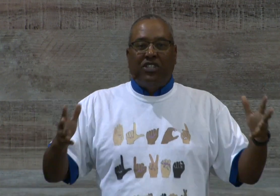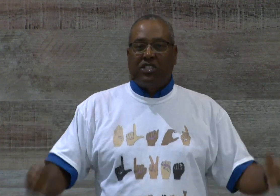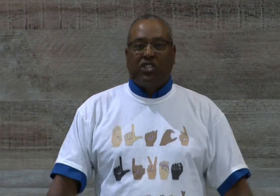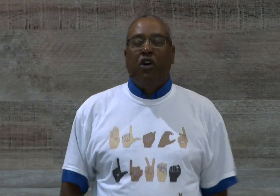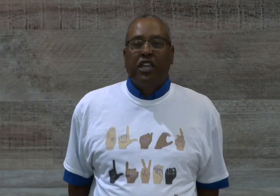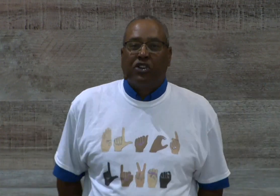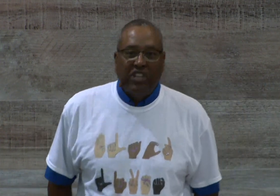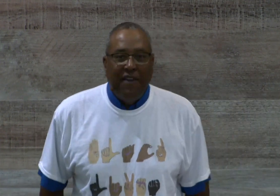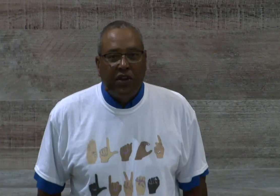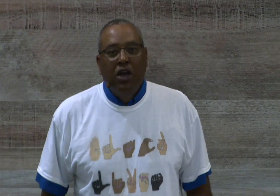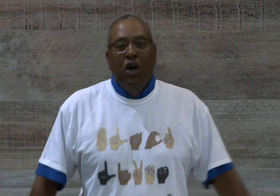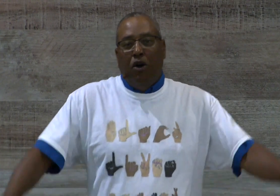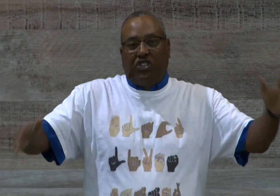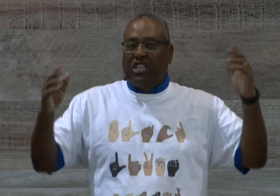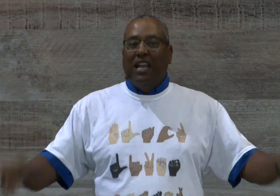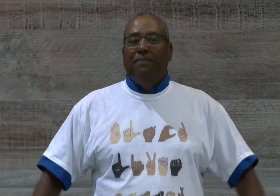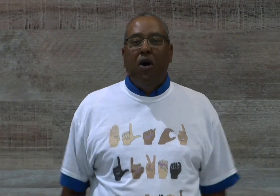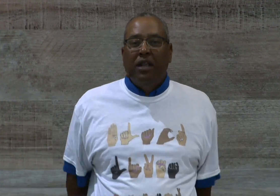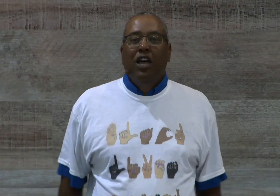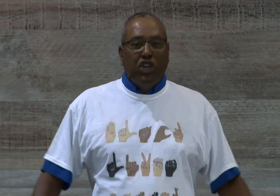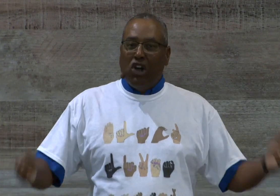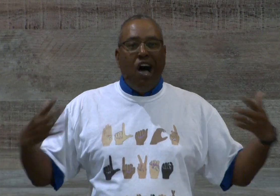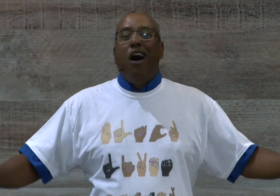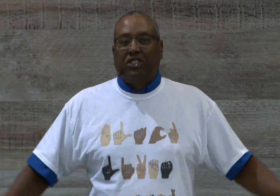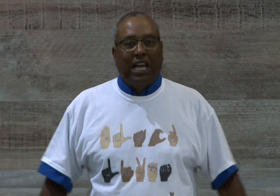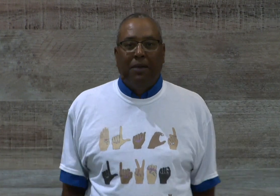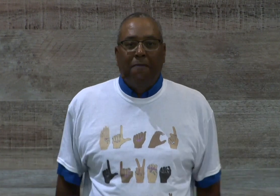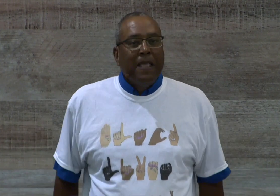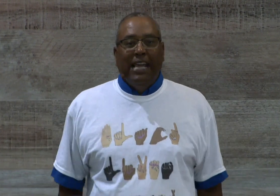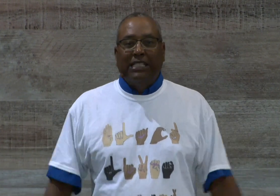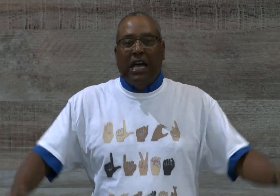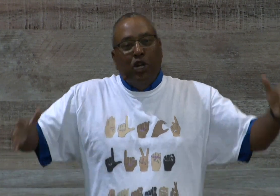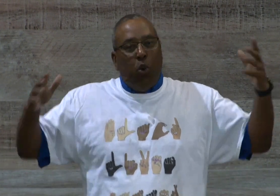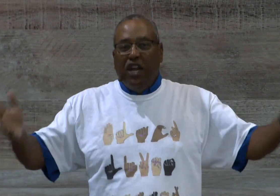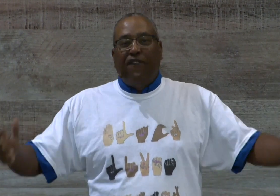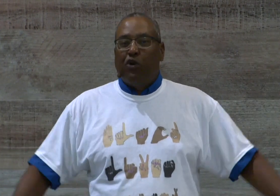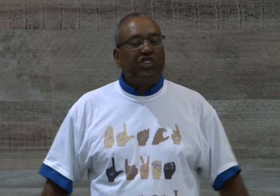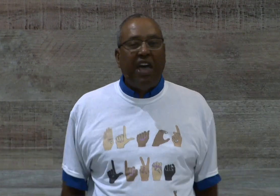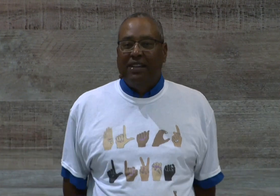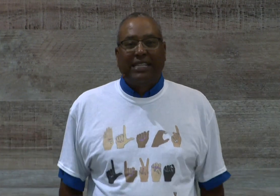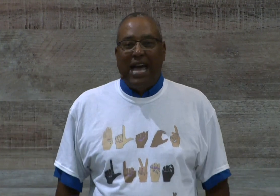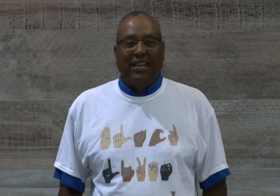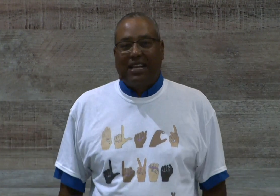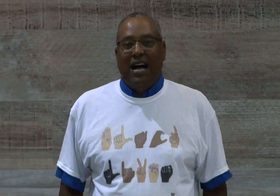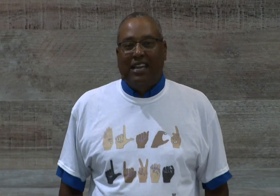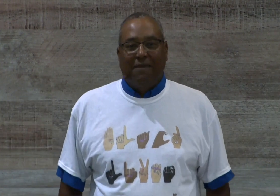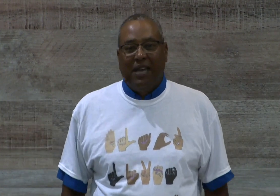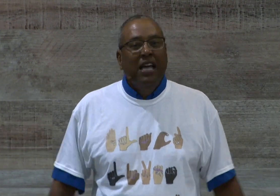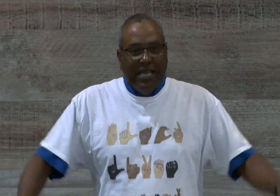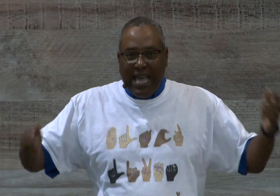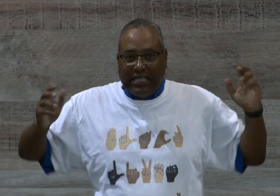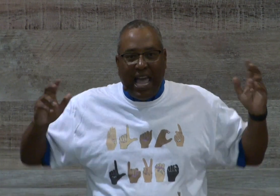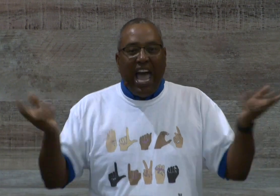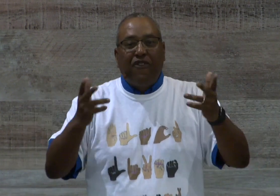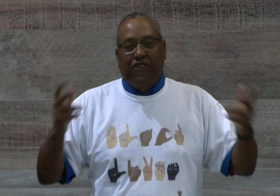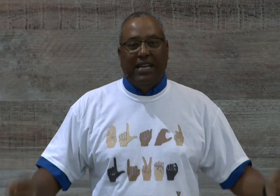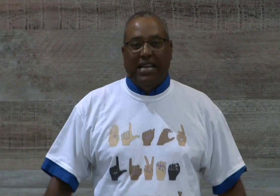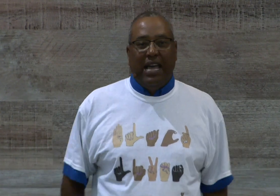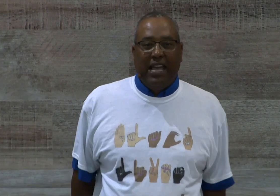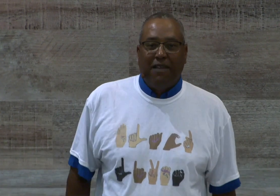is only your Savior on Sunday morning, you're lost. Amen? He's a 24-7 kind of God. Amen? Yes, every day. Amen?